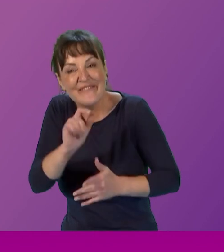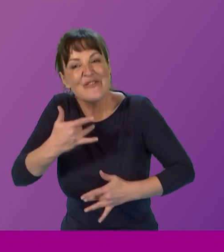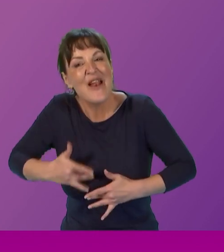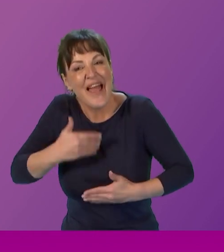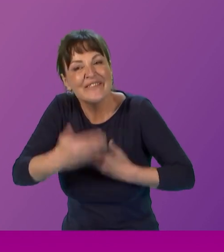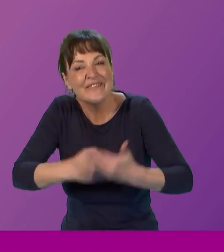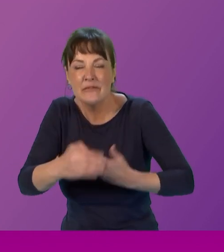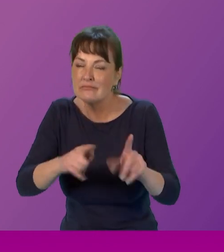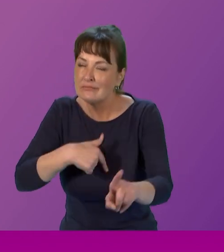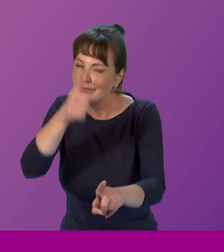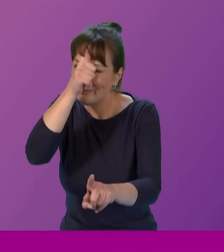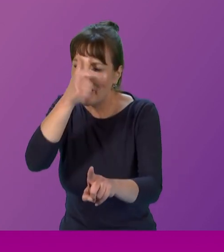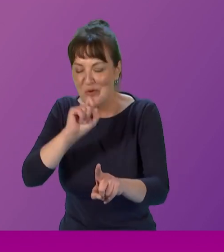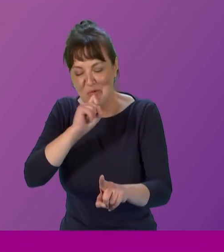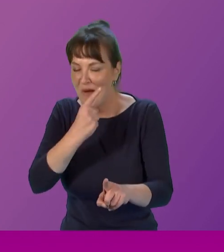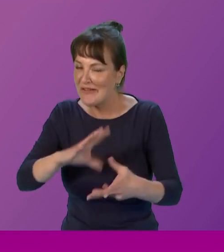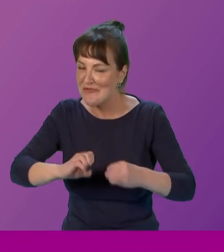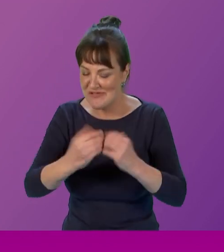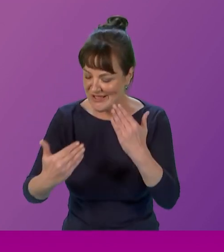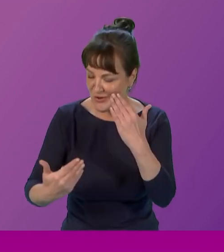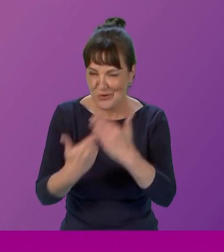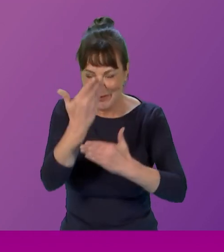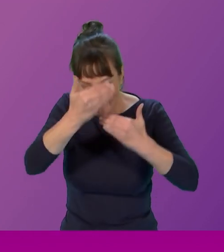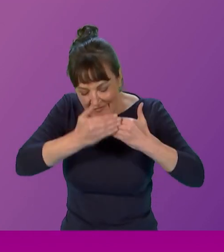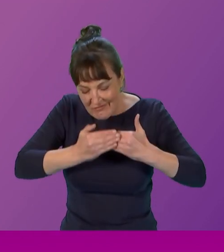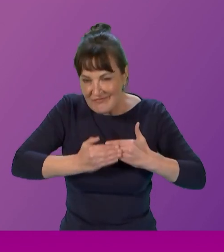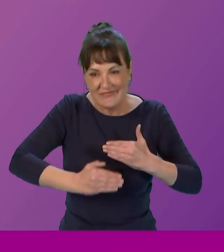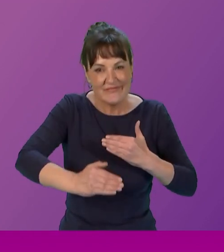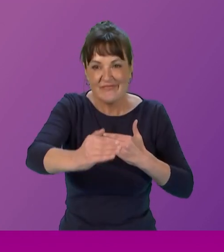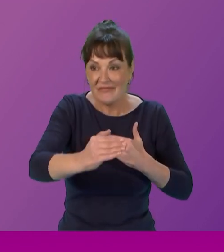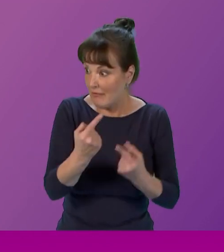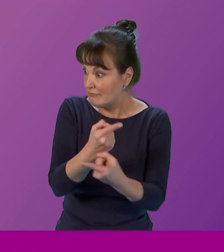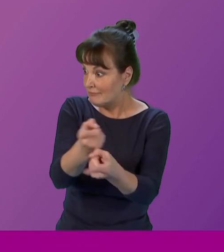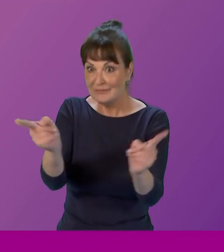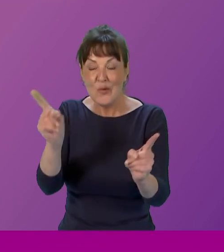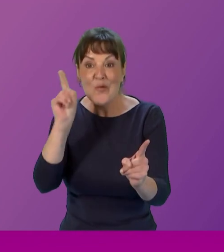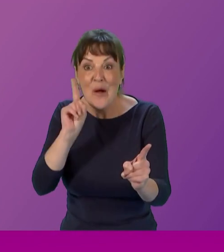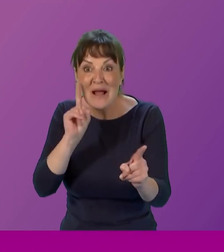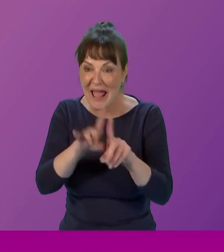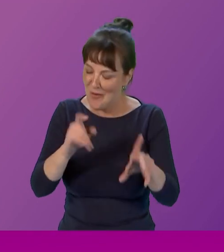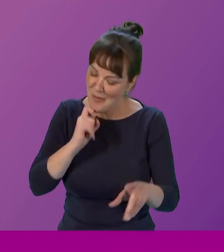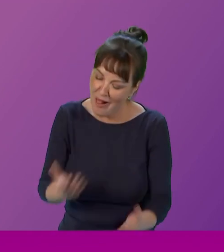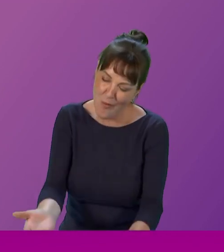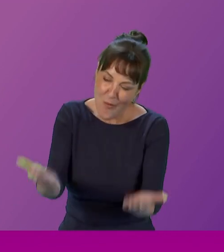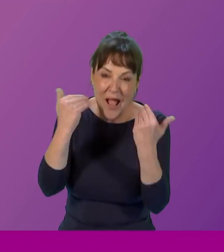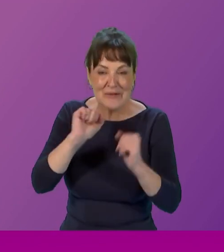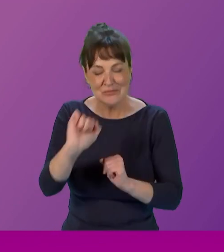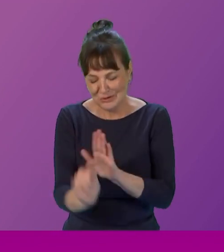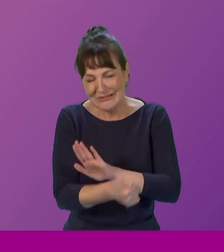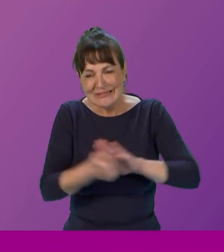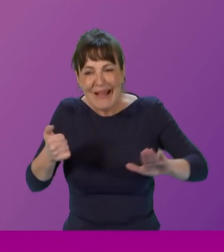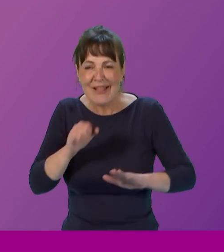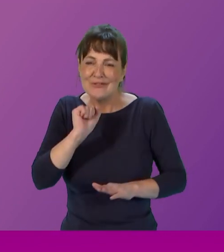that you will forge a new one where they, like us, will welcome your skills and talents